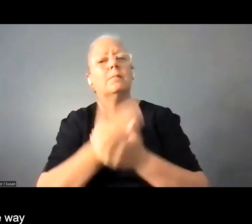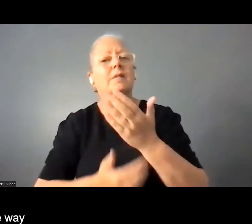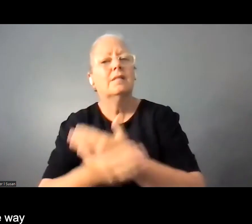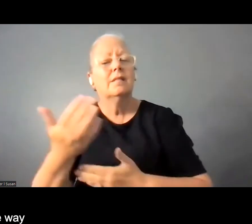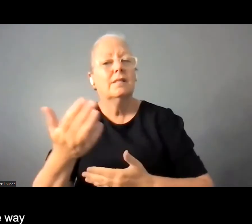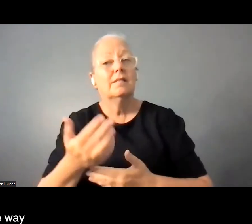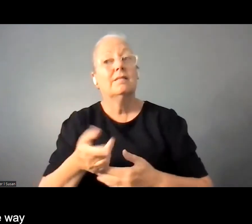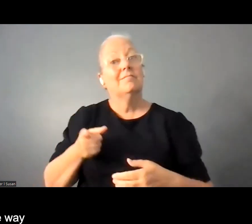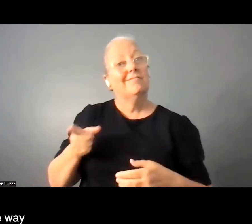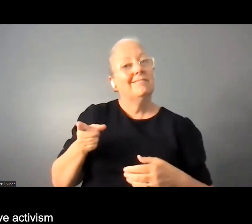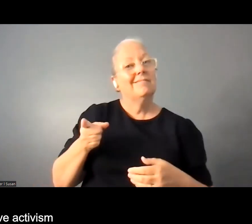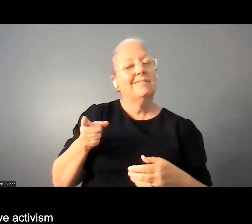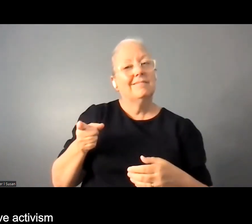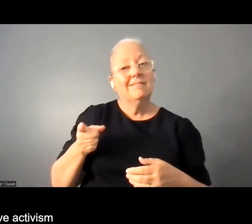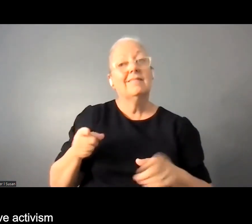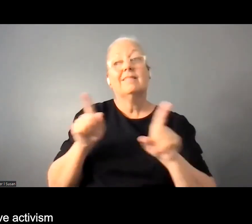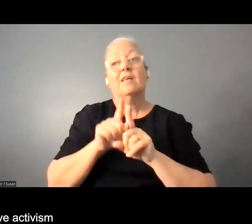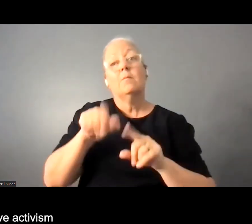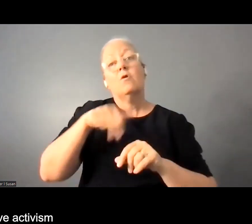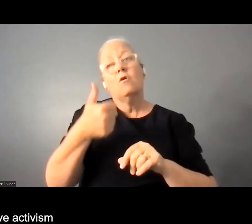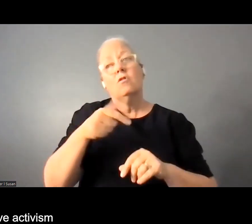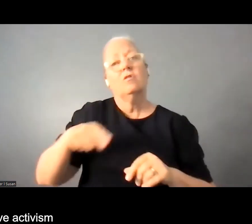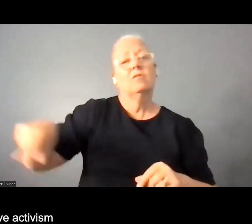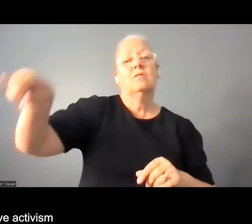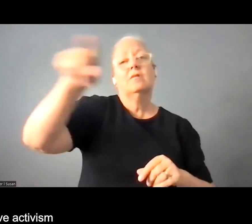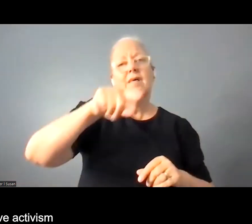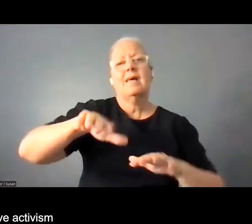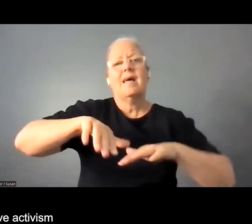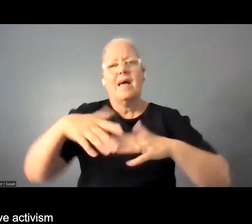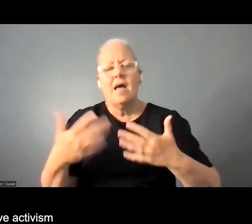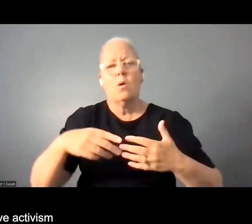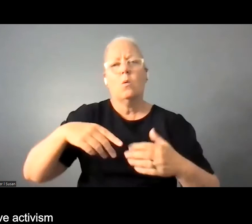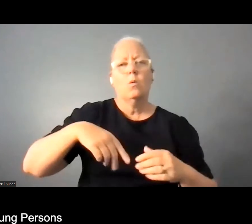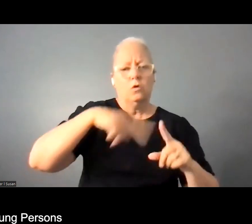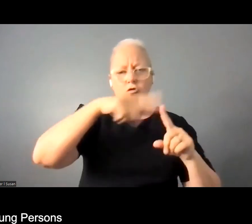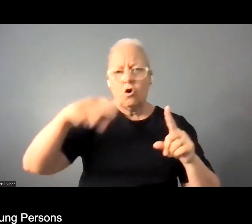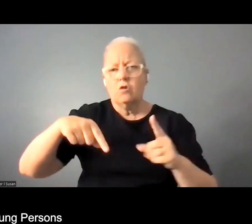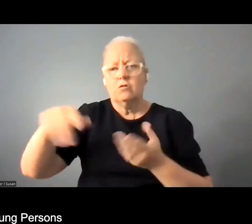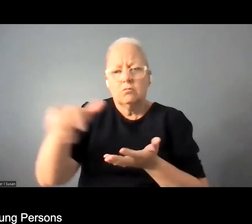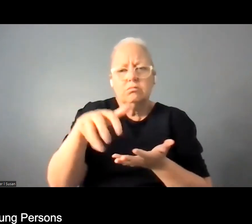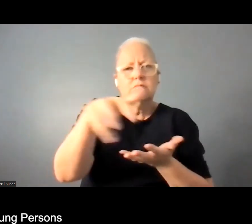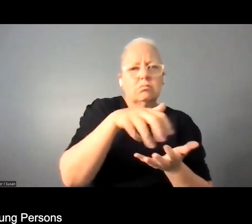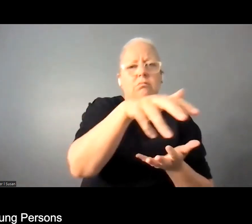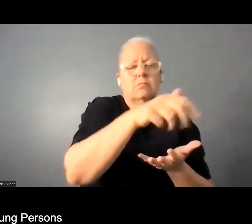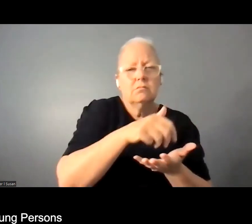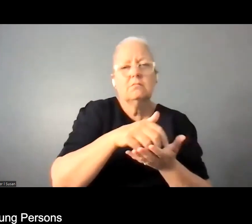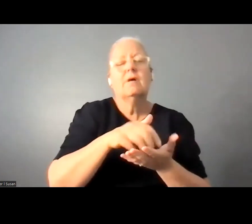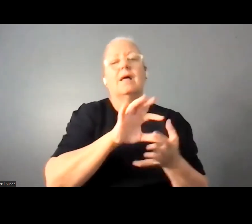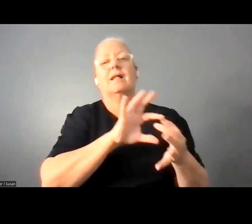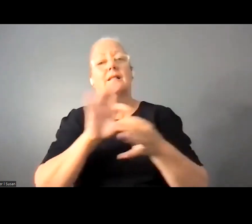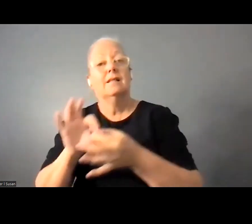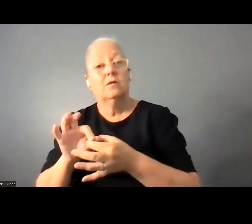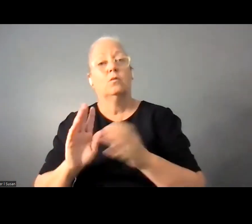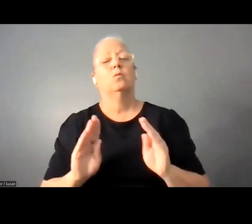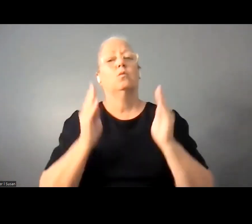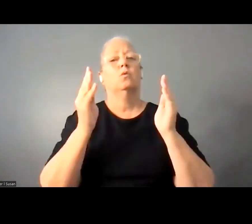as it has in other countries for greater collective activism in the wider society when it comes to young persons with disabilities